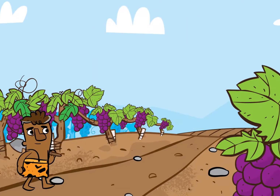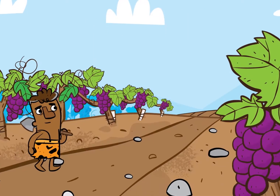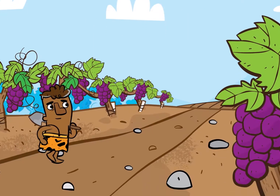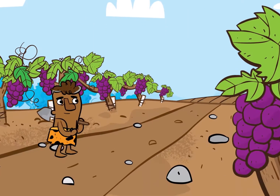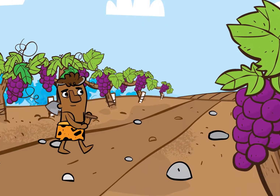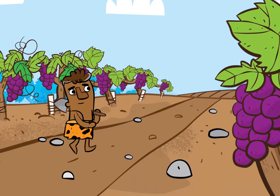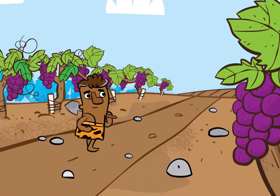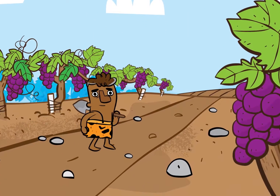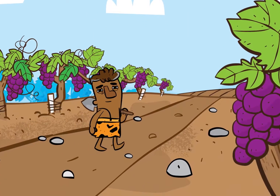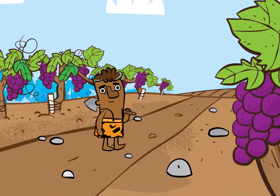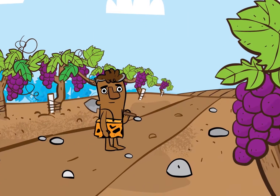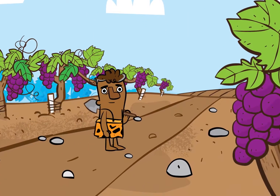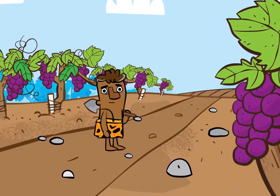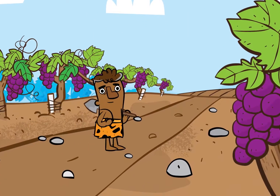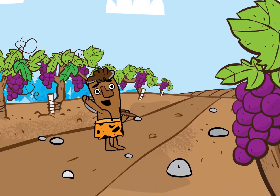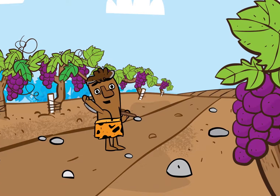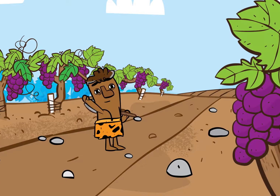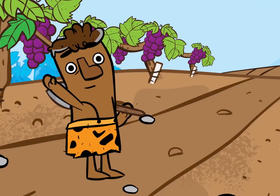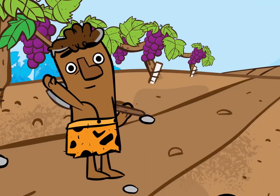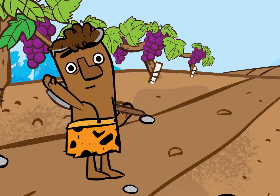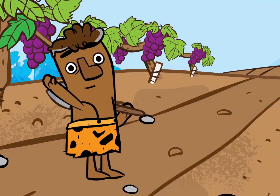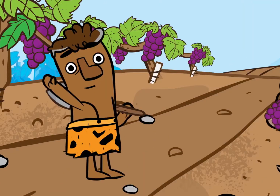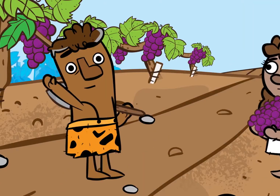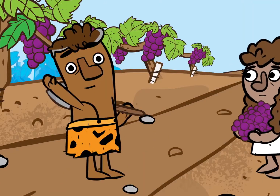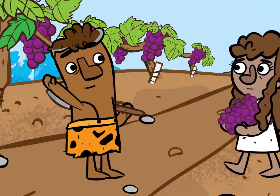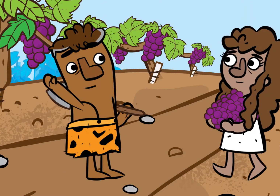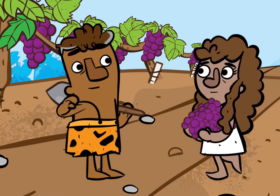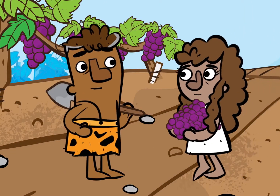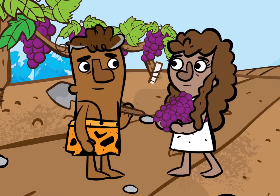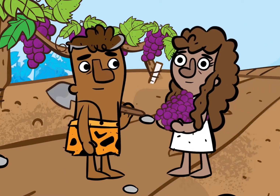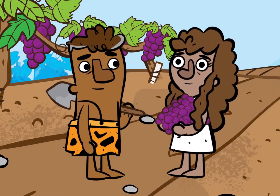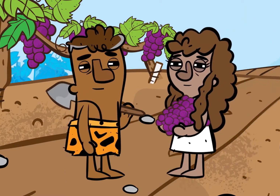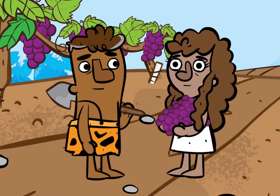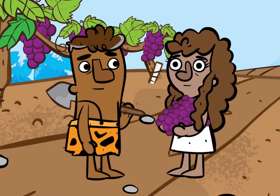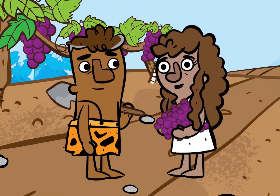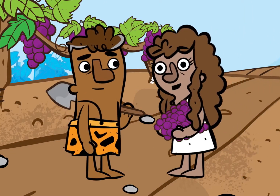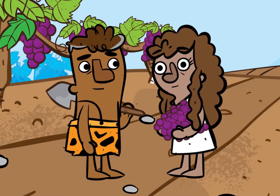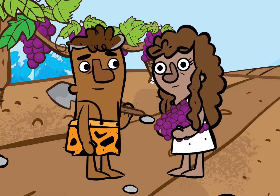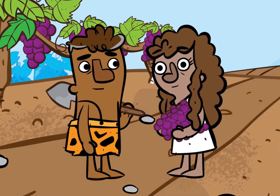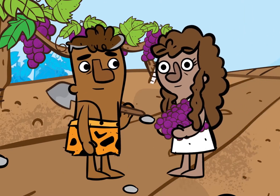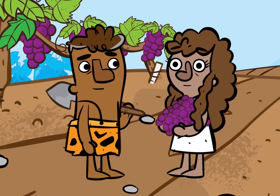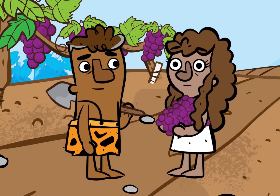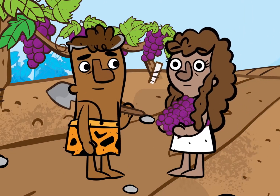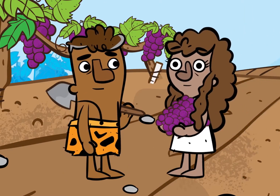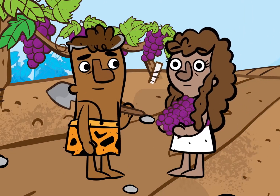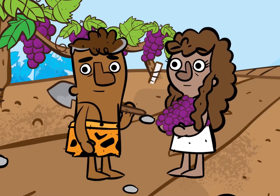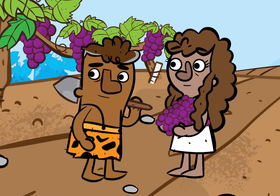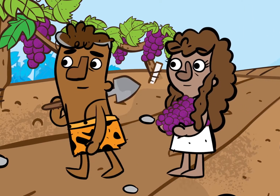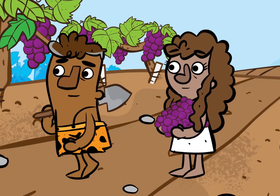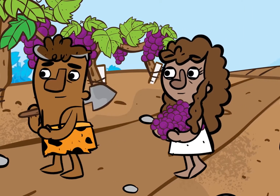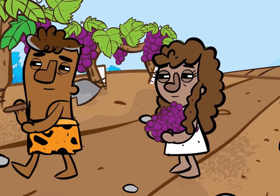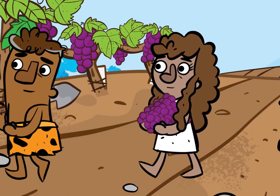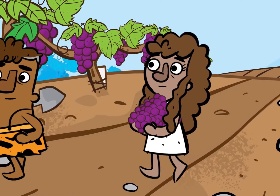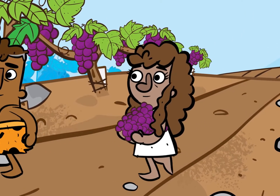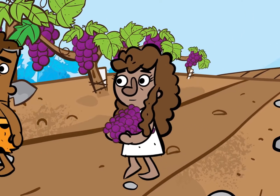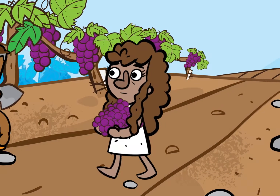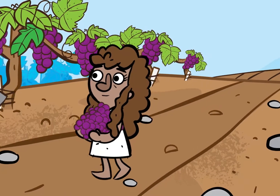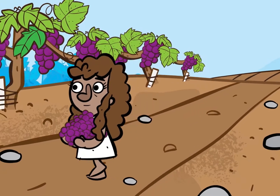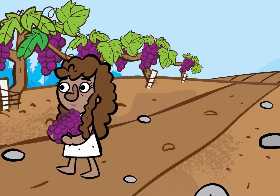this is adam hi and this is eve hi they were the first man and woman